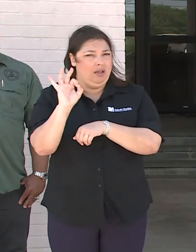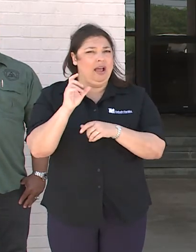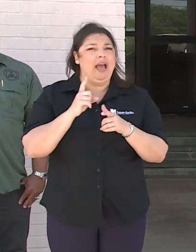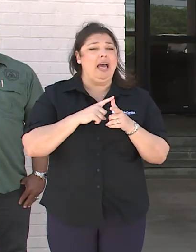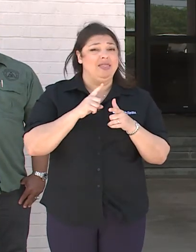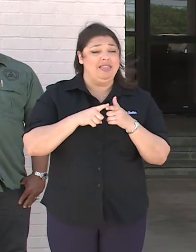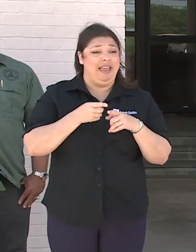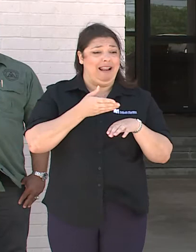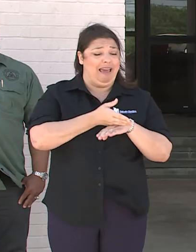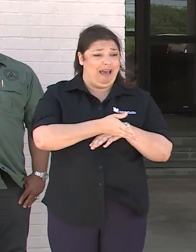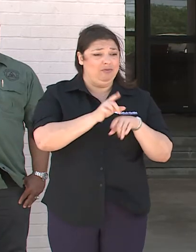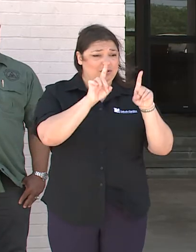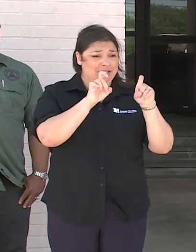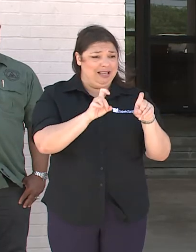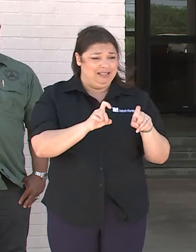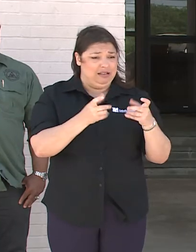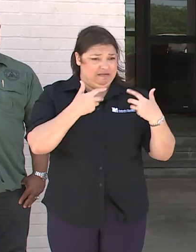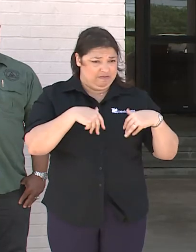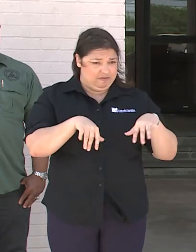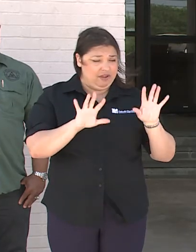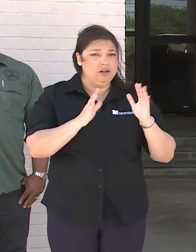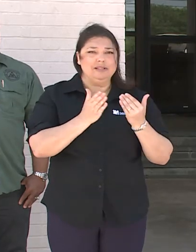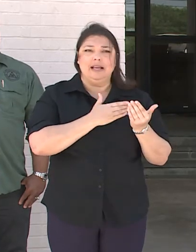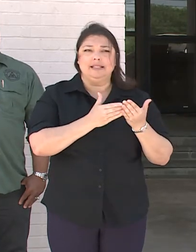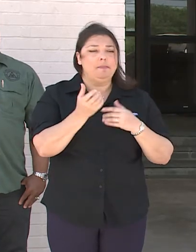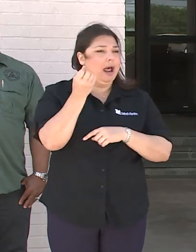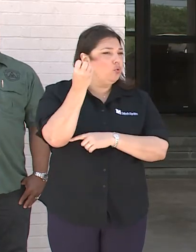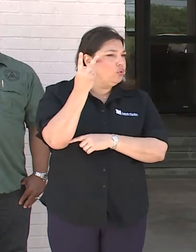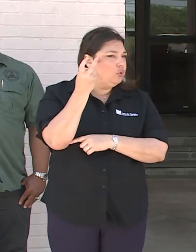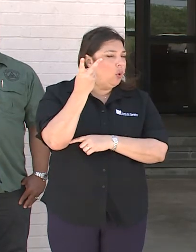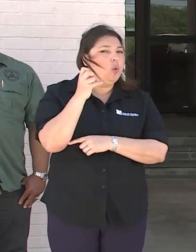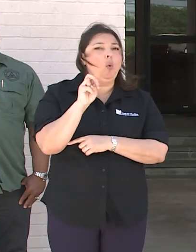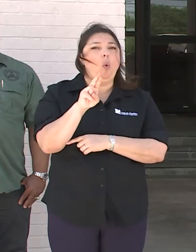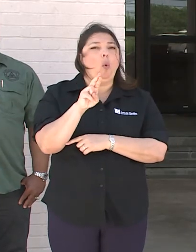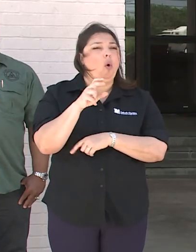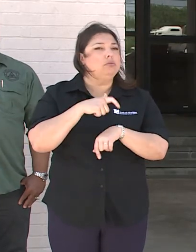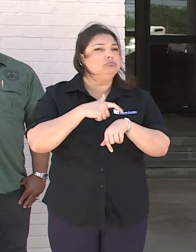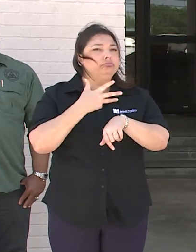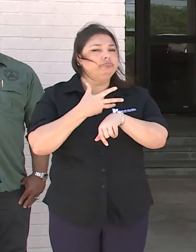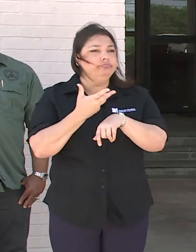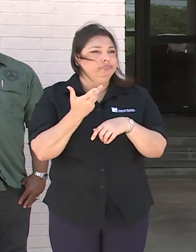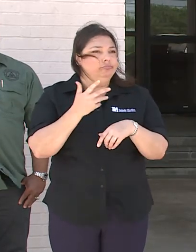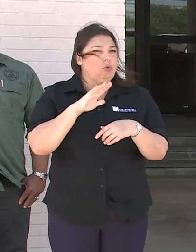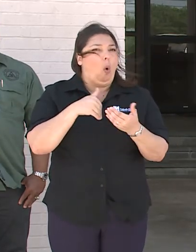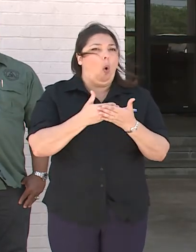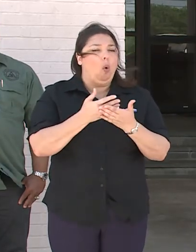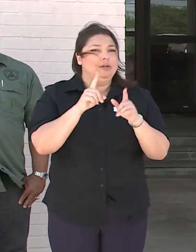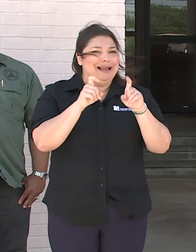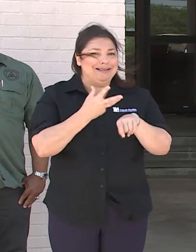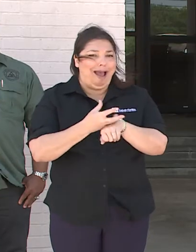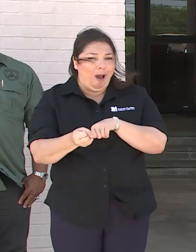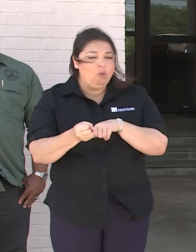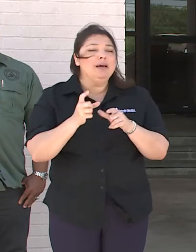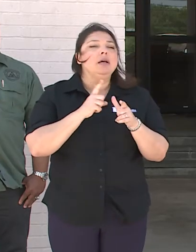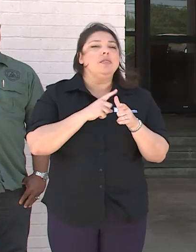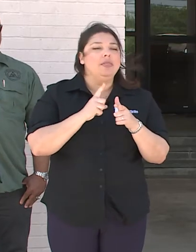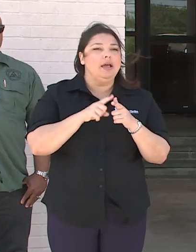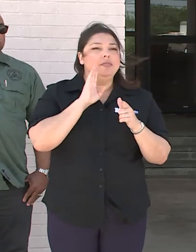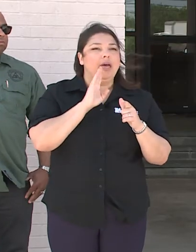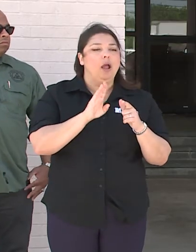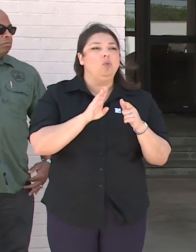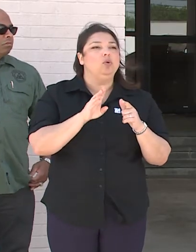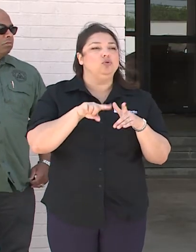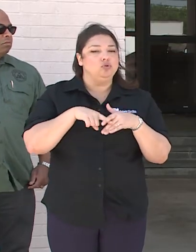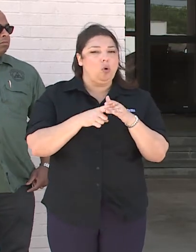that allotment of testing has been completed, whether it's 12 o'clock or the testing allotment has been depleted, then they will move to